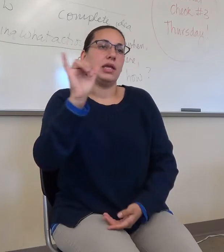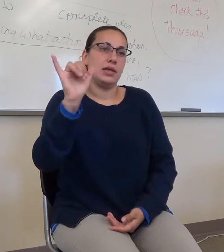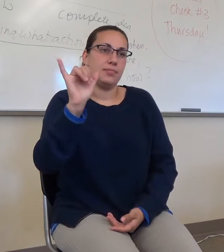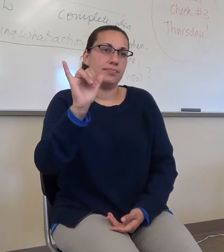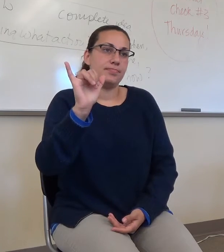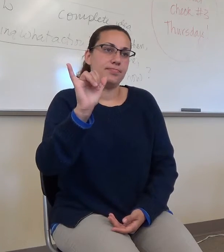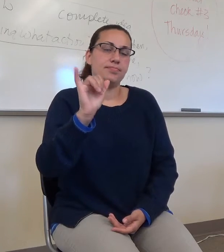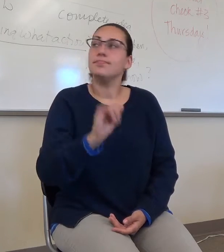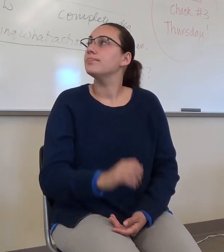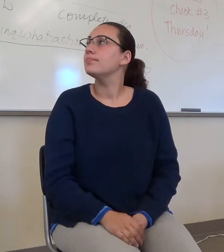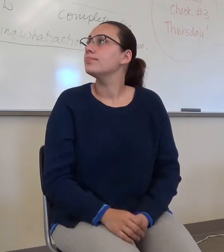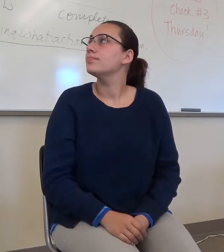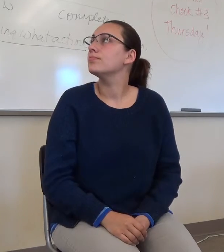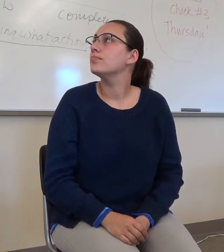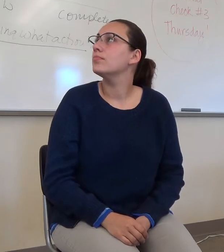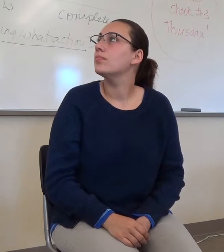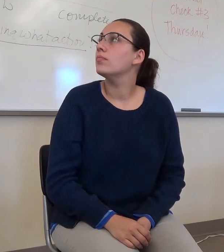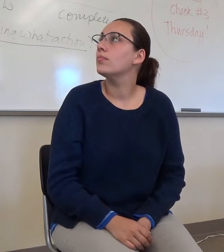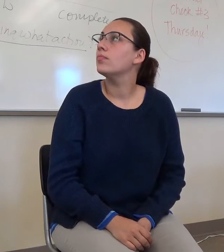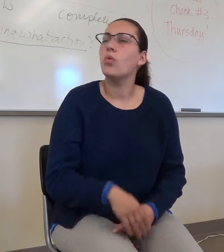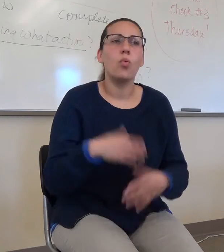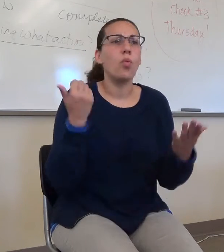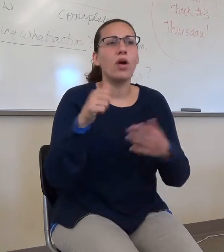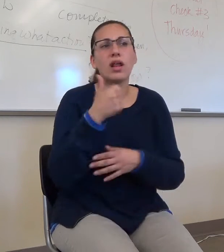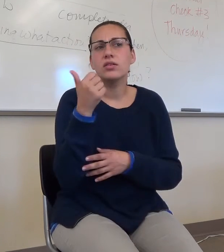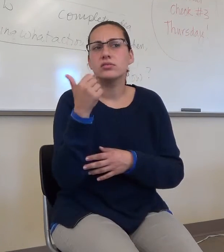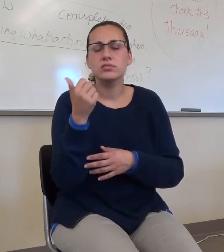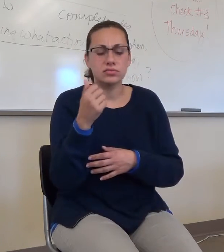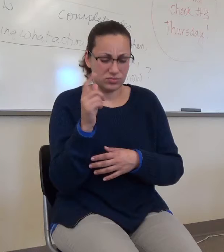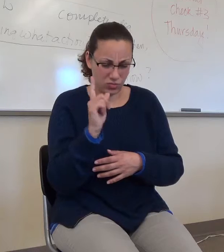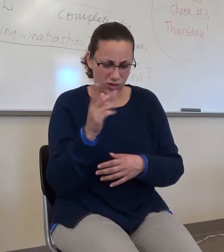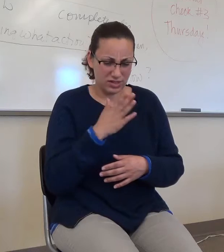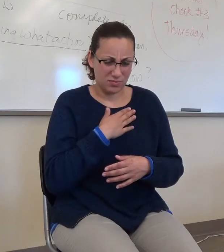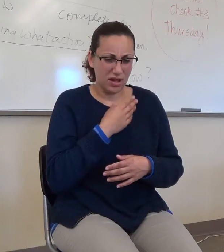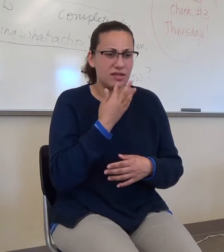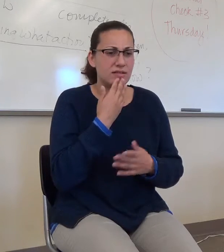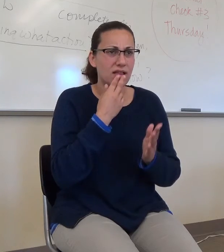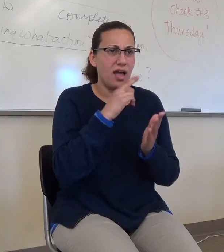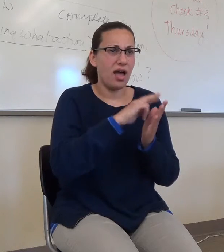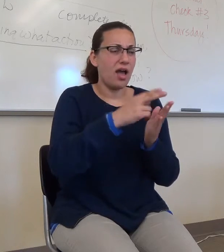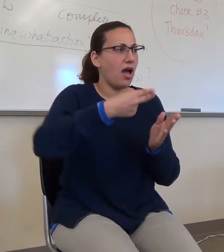But what else do you, what else am I, am Where's my computer? Americans. Yeah.